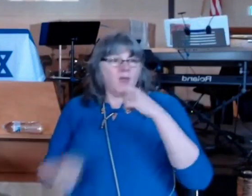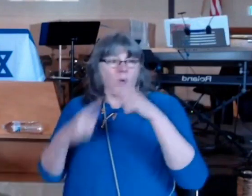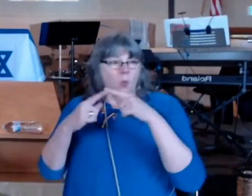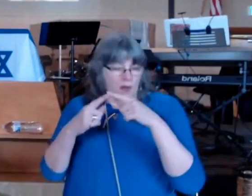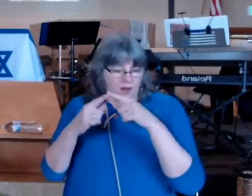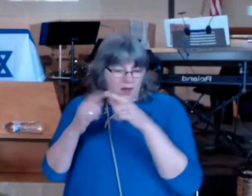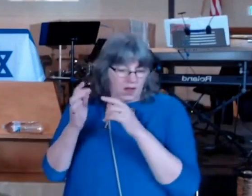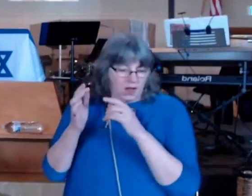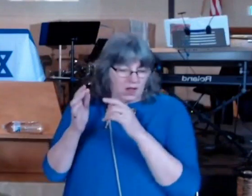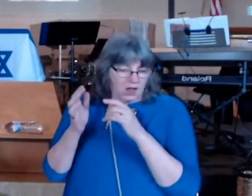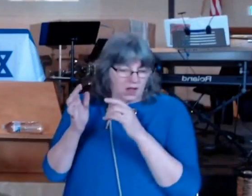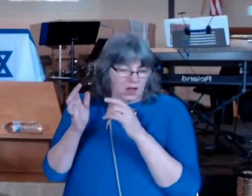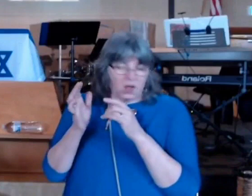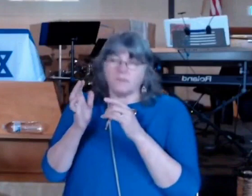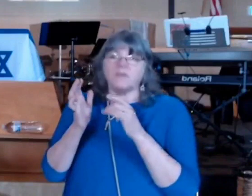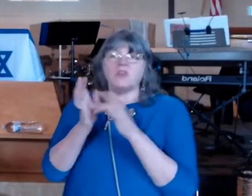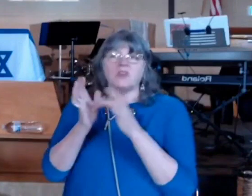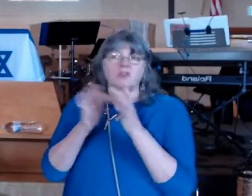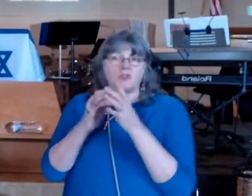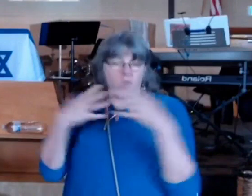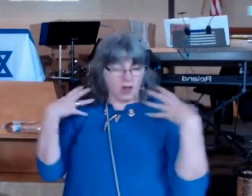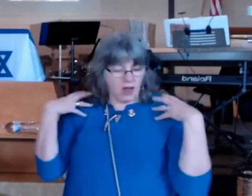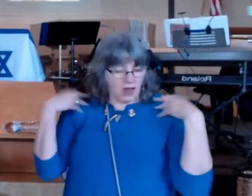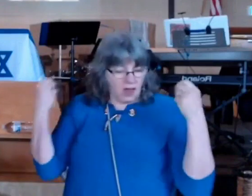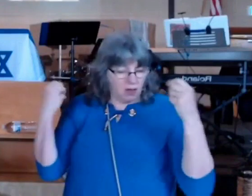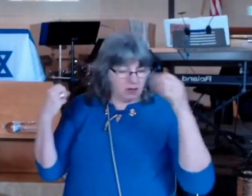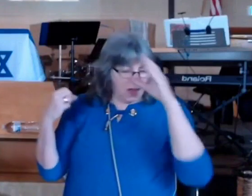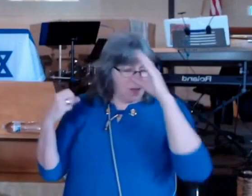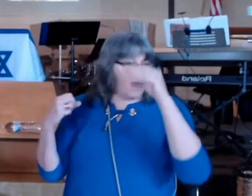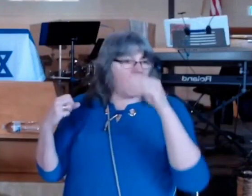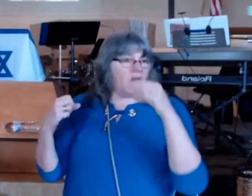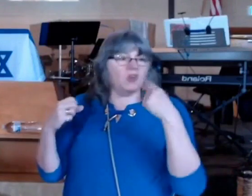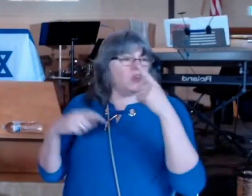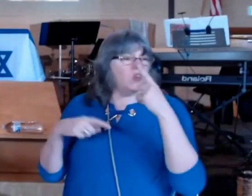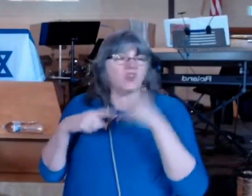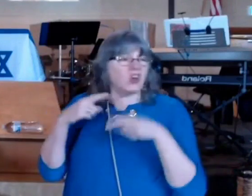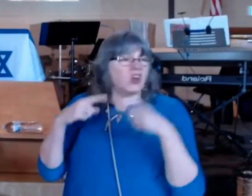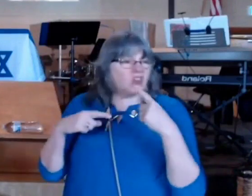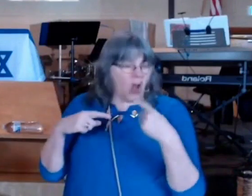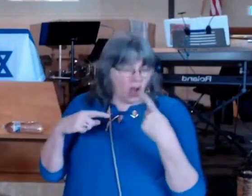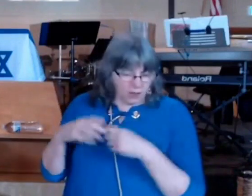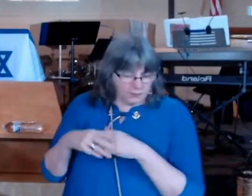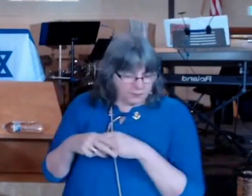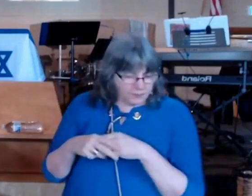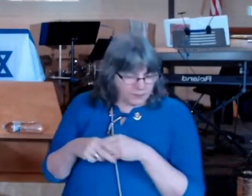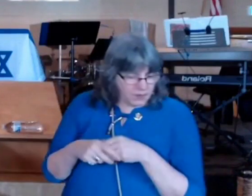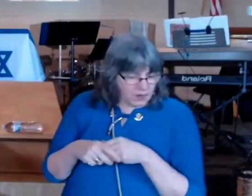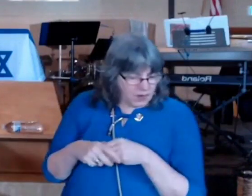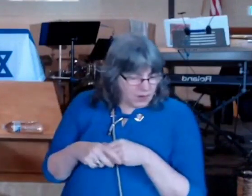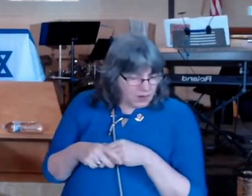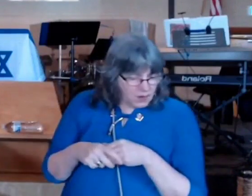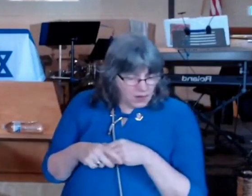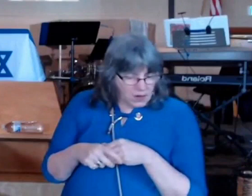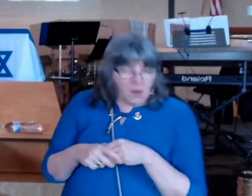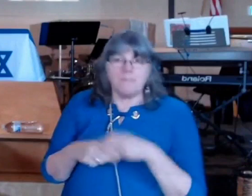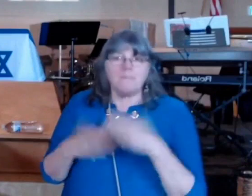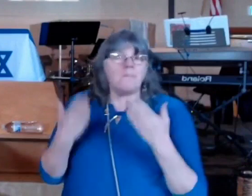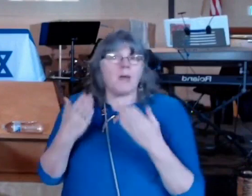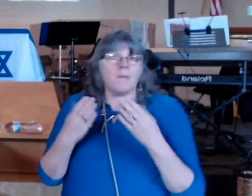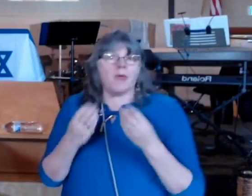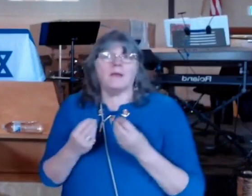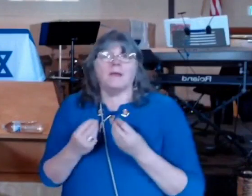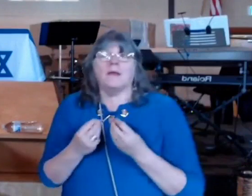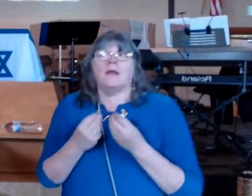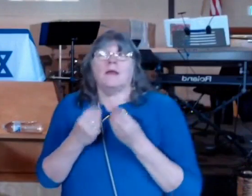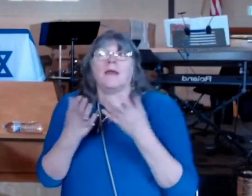of messianic hope among the people it makes sense then when John